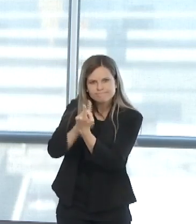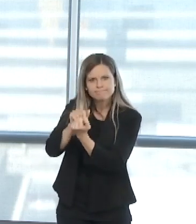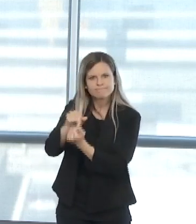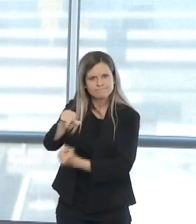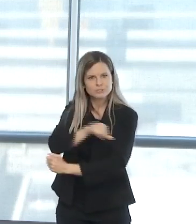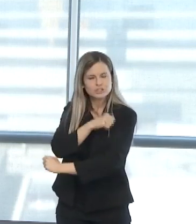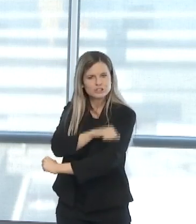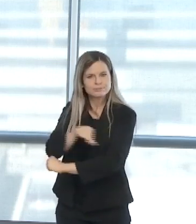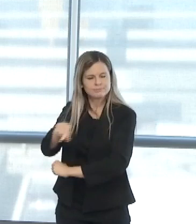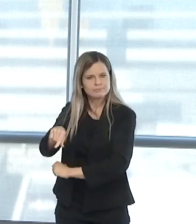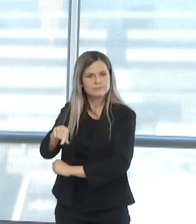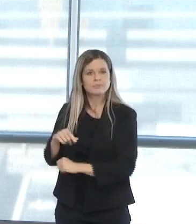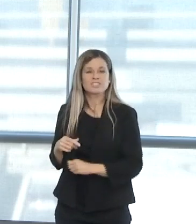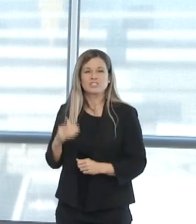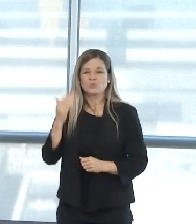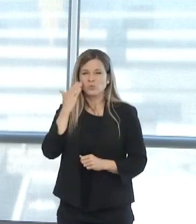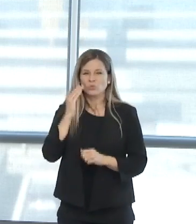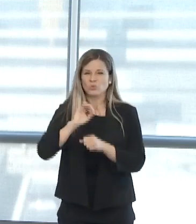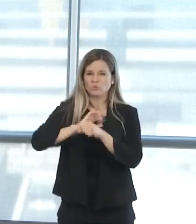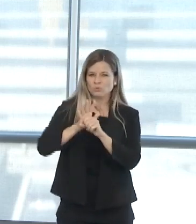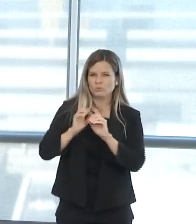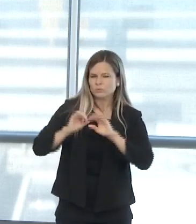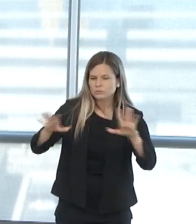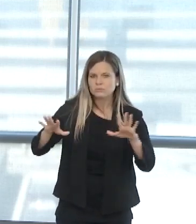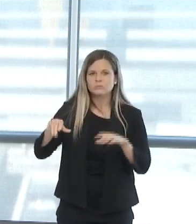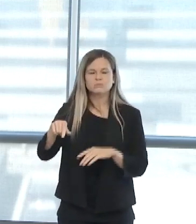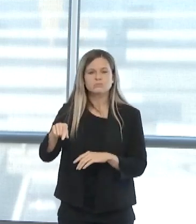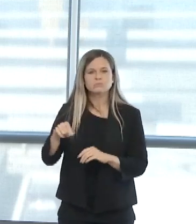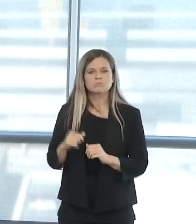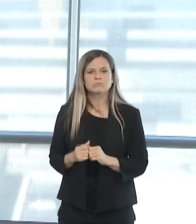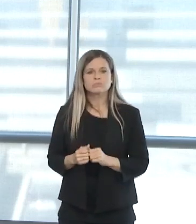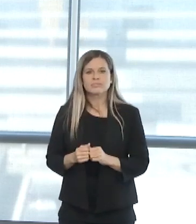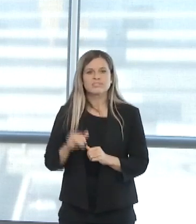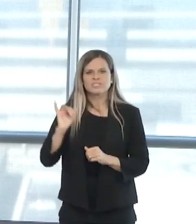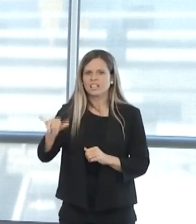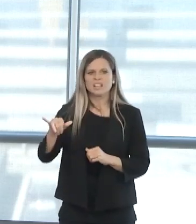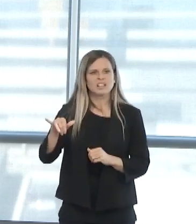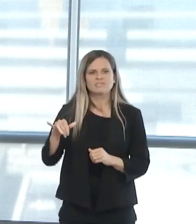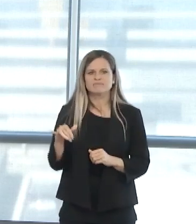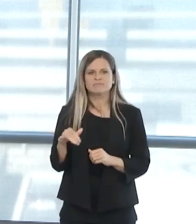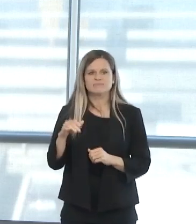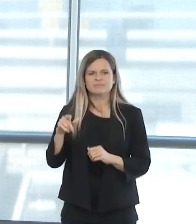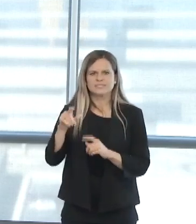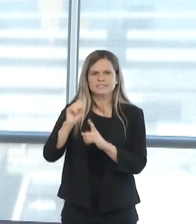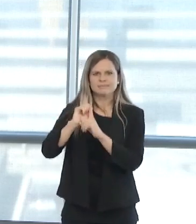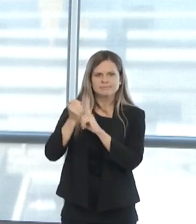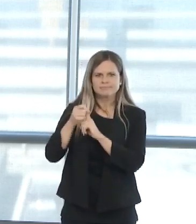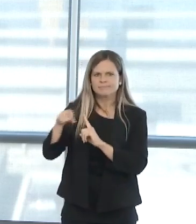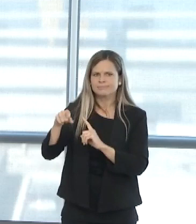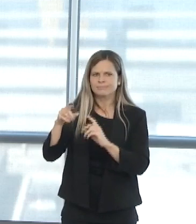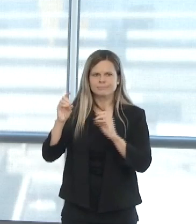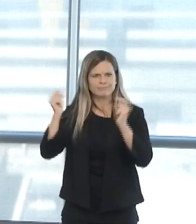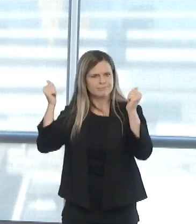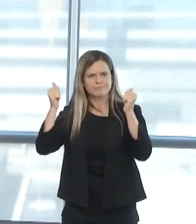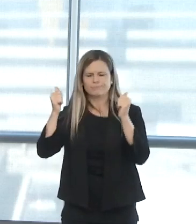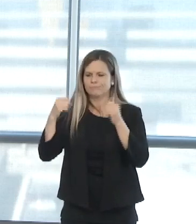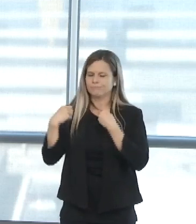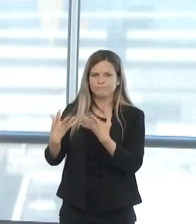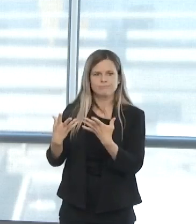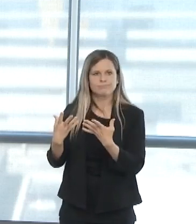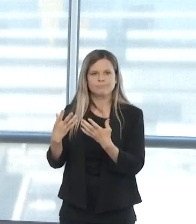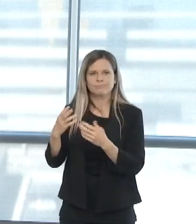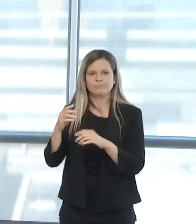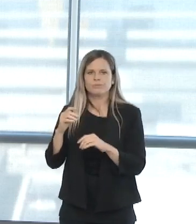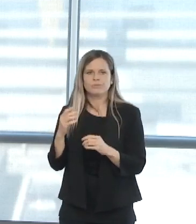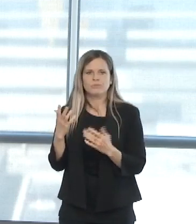particularly with COVID-19, it's the setting in which we can provide life-saving care with a ventilator, which